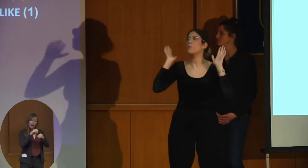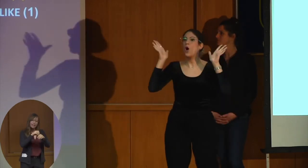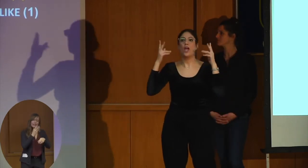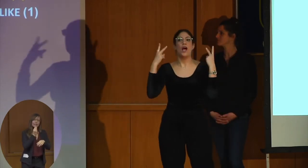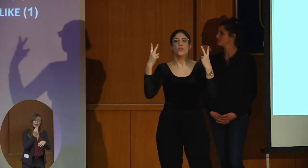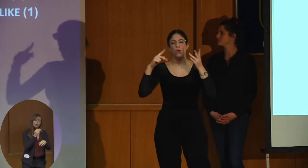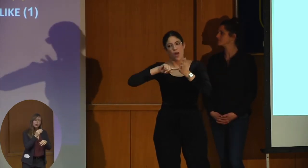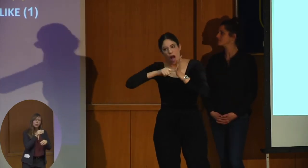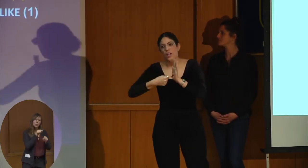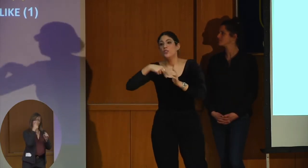Hebrew CDI.